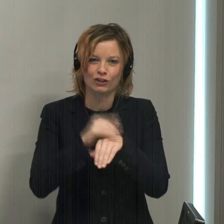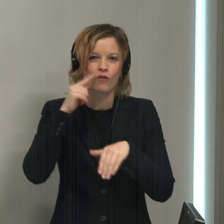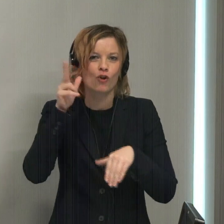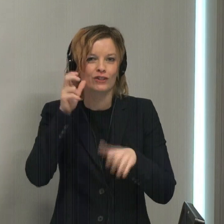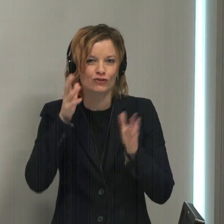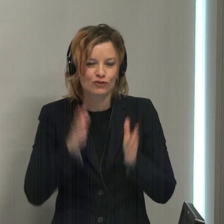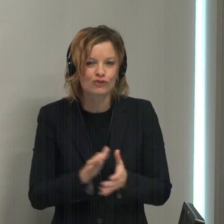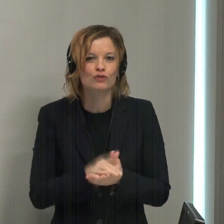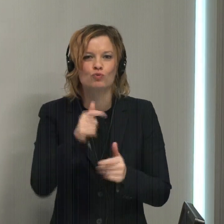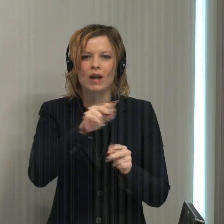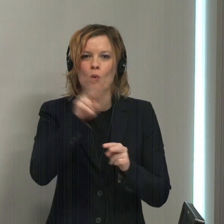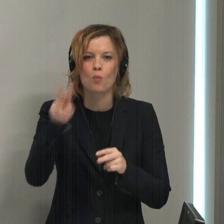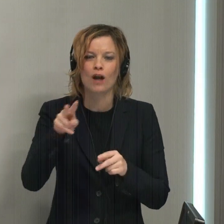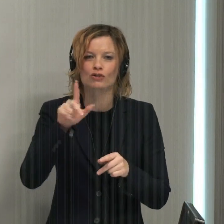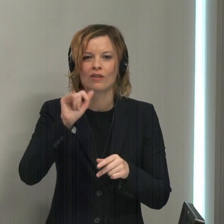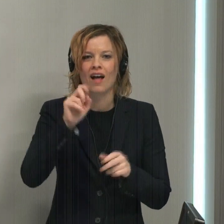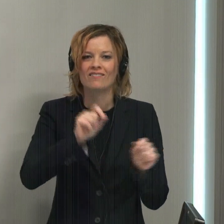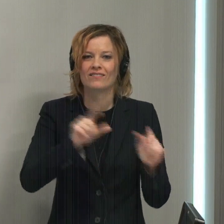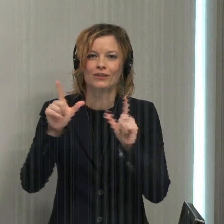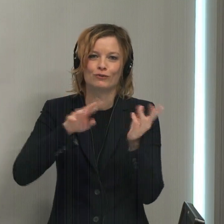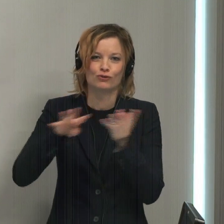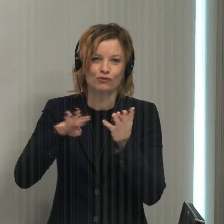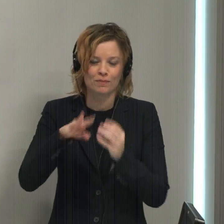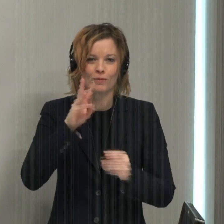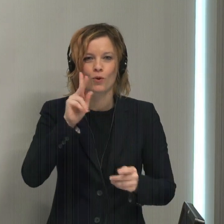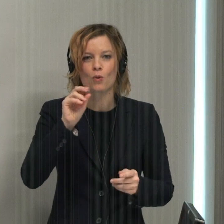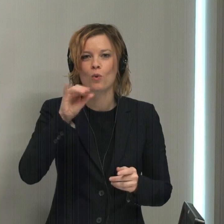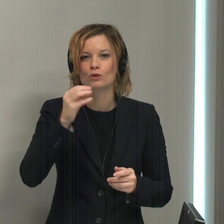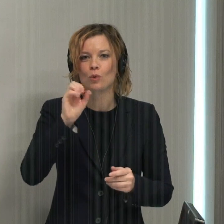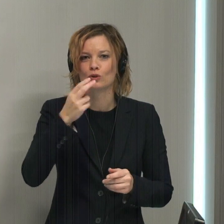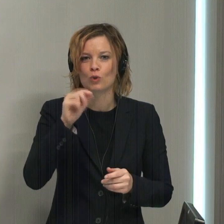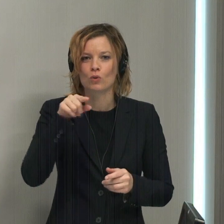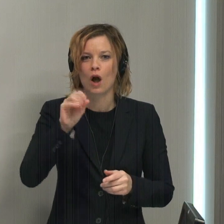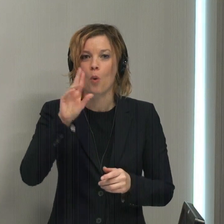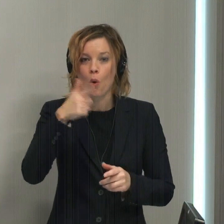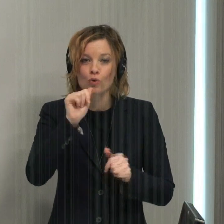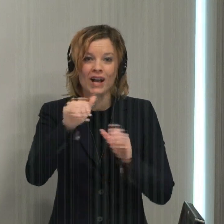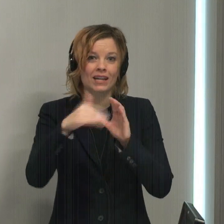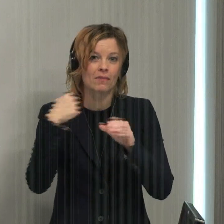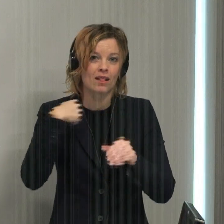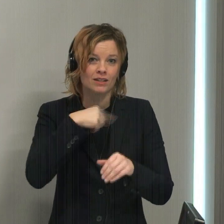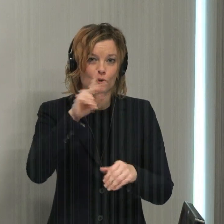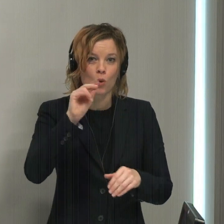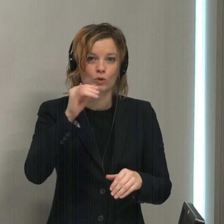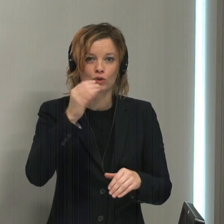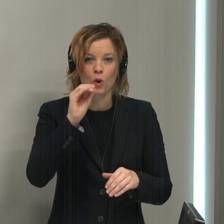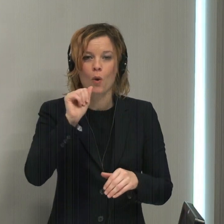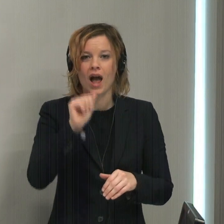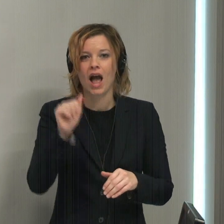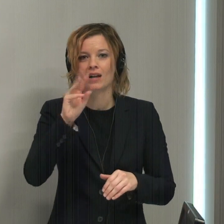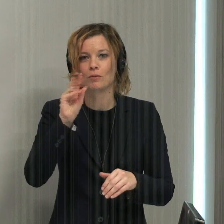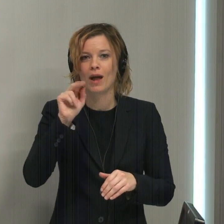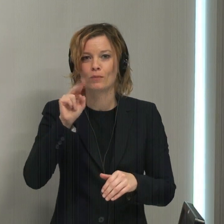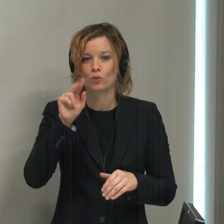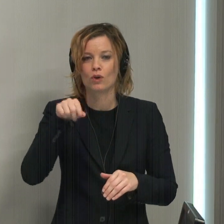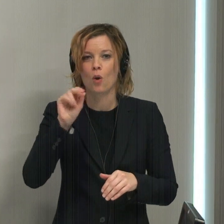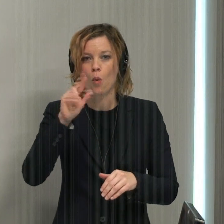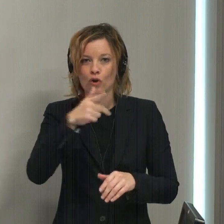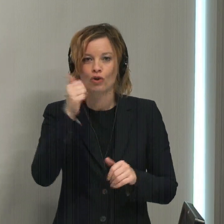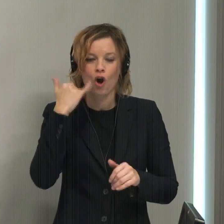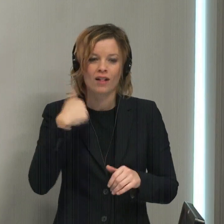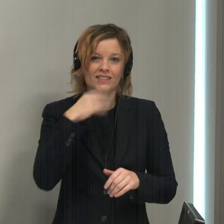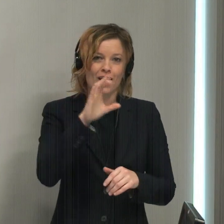listeners. You can watch the live video stream at our website, kojoshow.org. Send email to kojo at wamu.org. Give us a call. 800